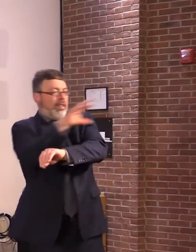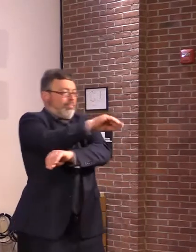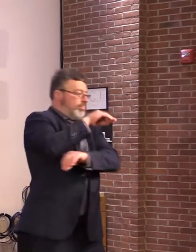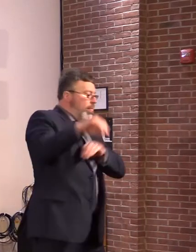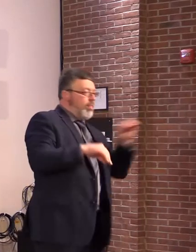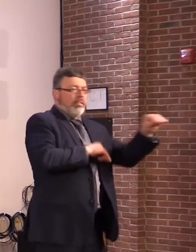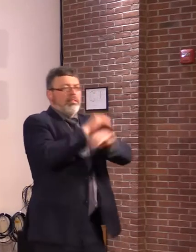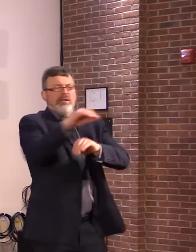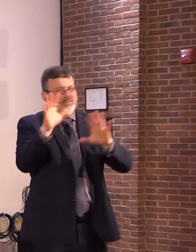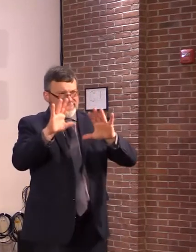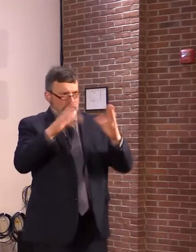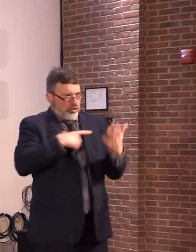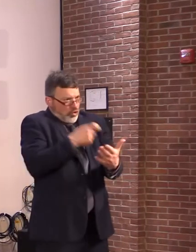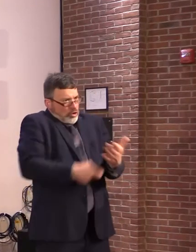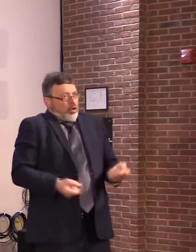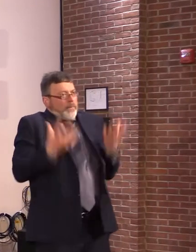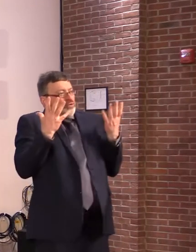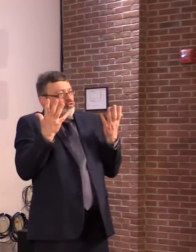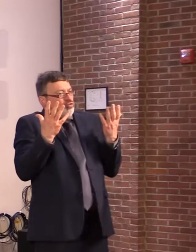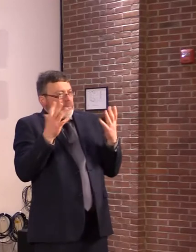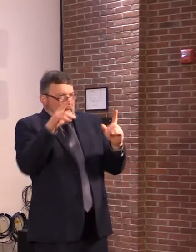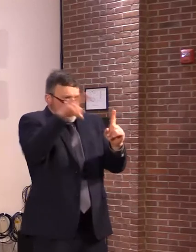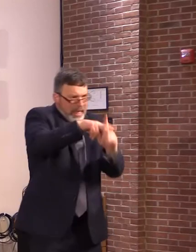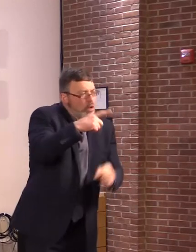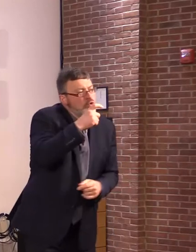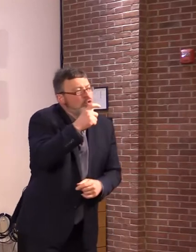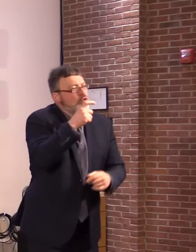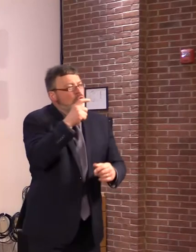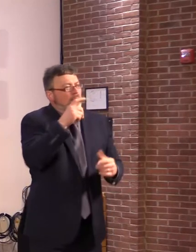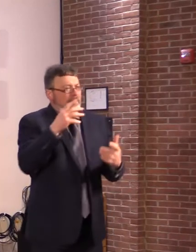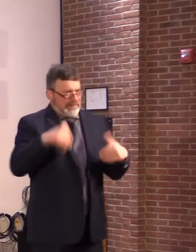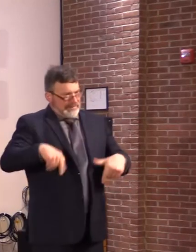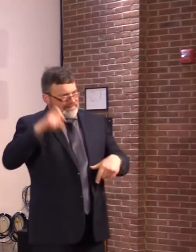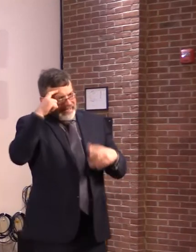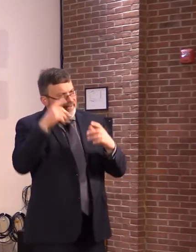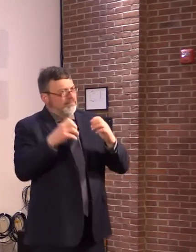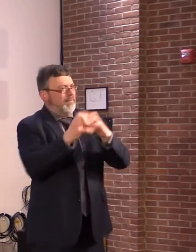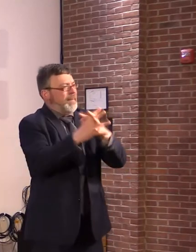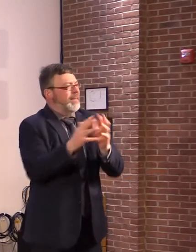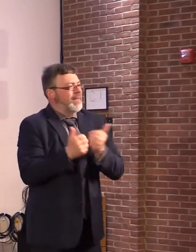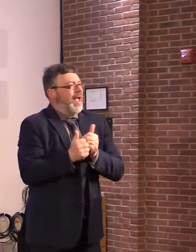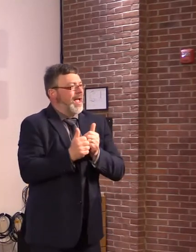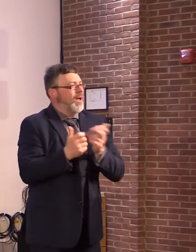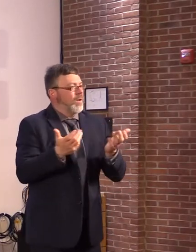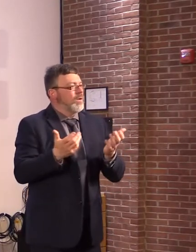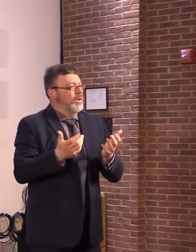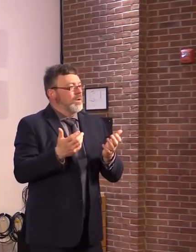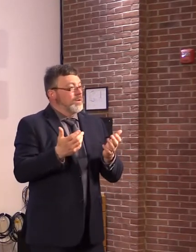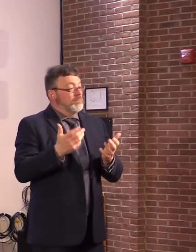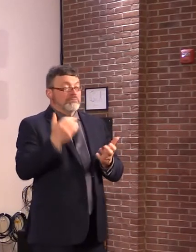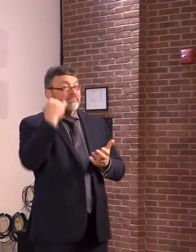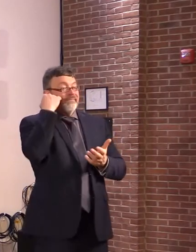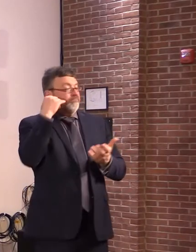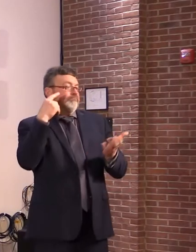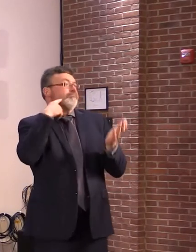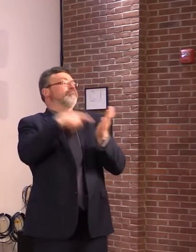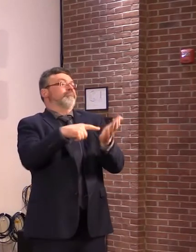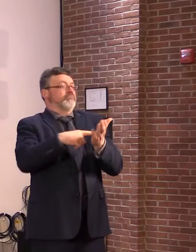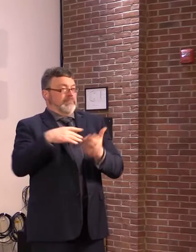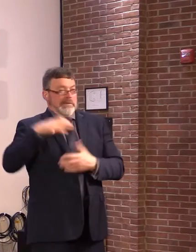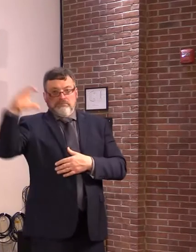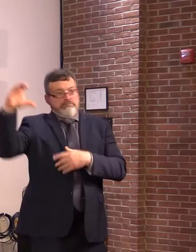about that. The waiting would lead you to believe that you take all the money that we have, the $8 billion we have in education now.